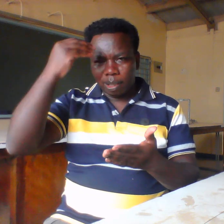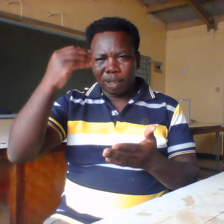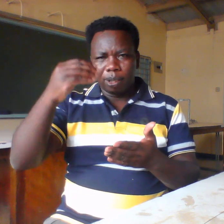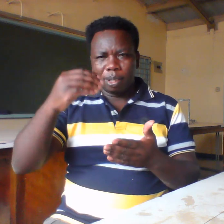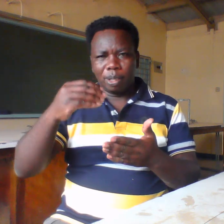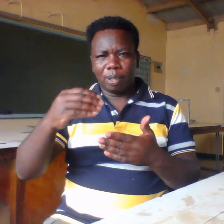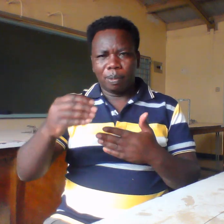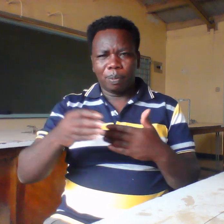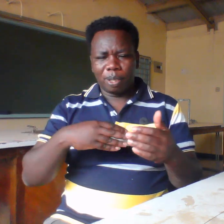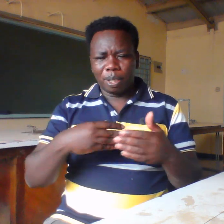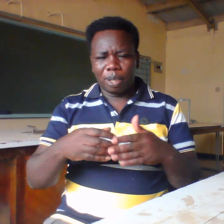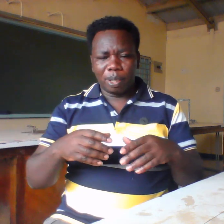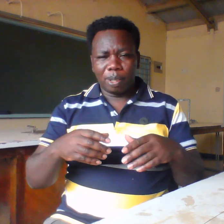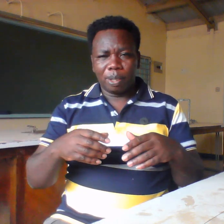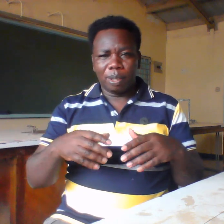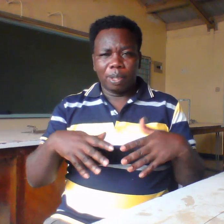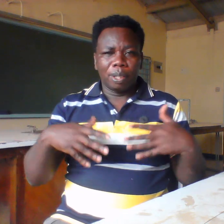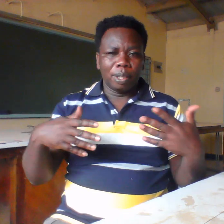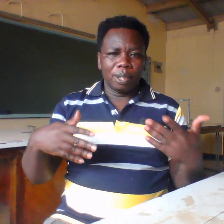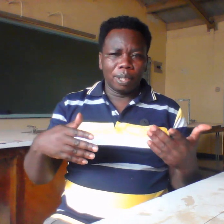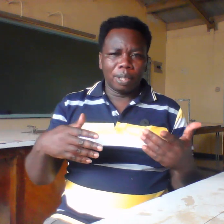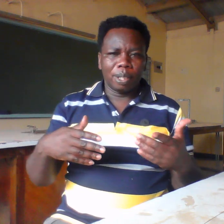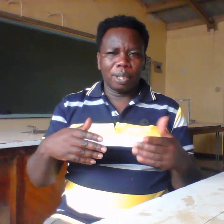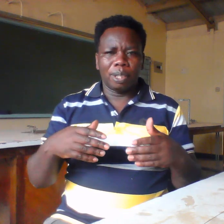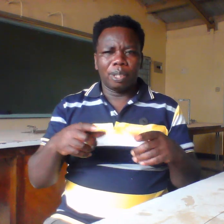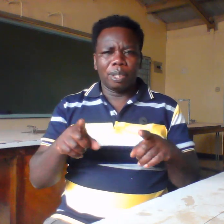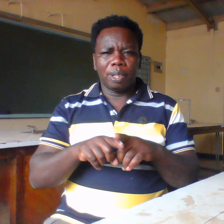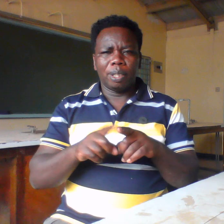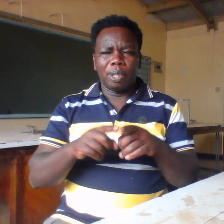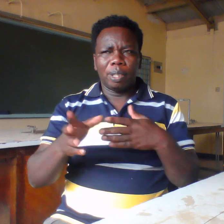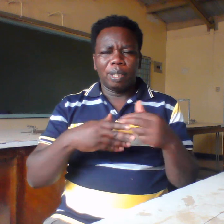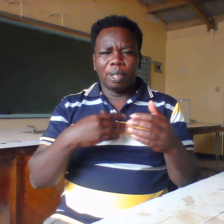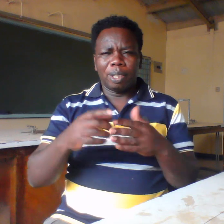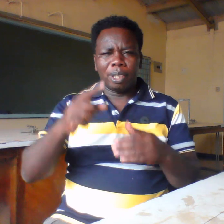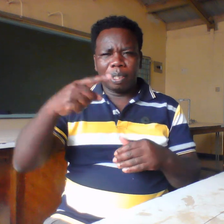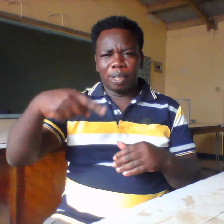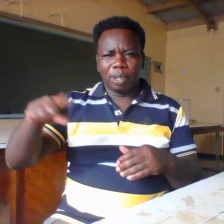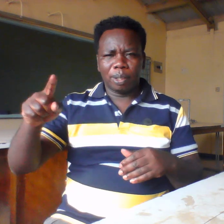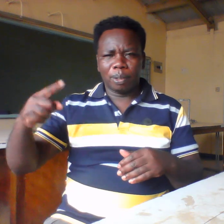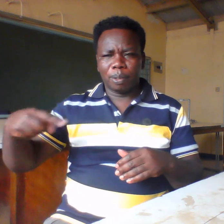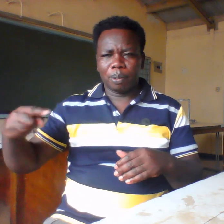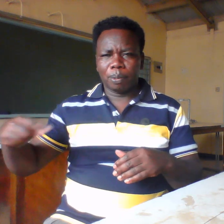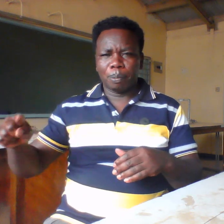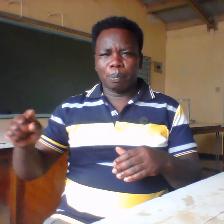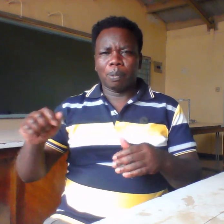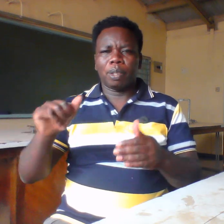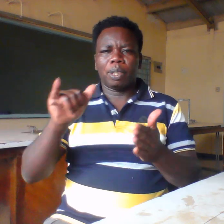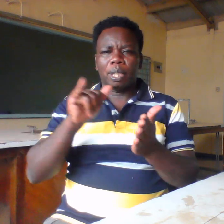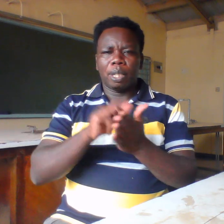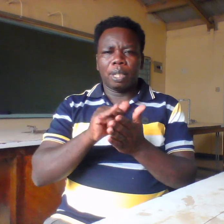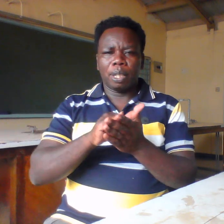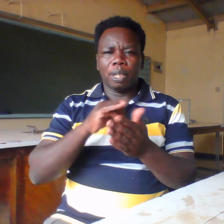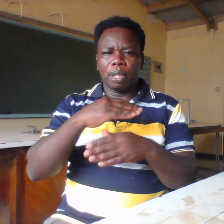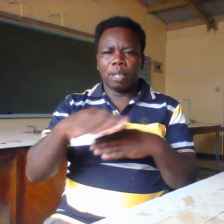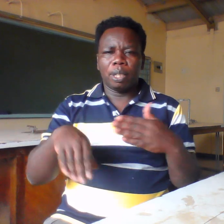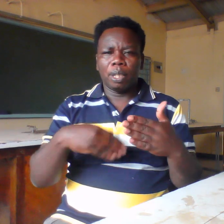So that's I needed us to do today. And from there, maybe